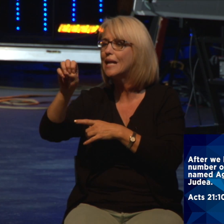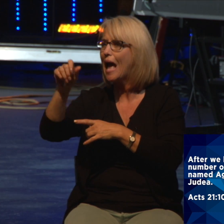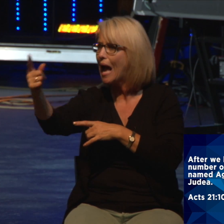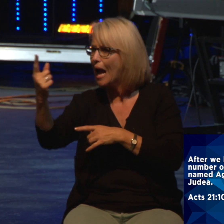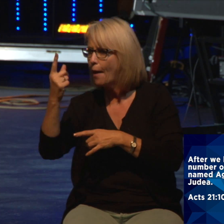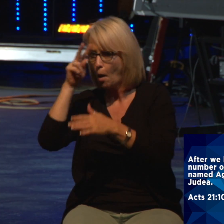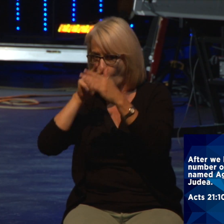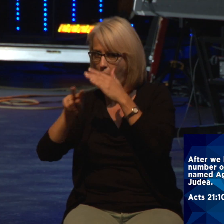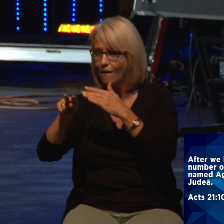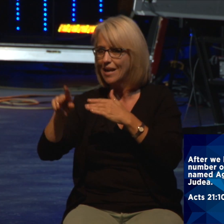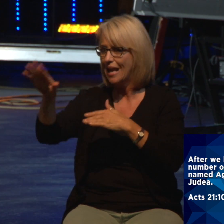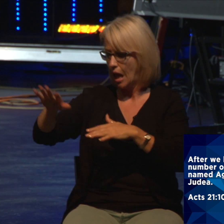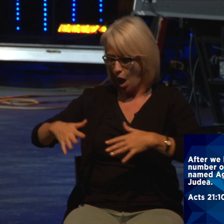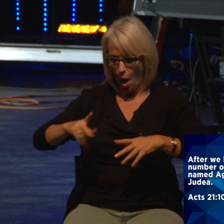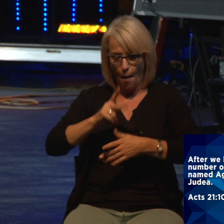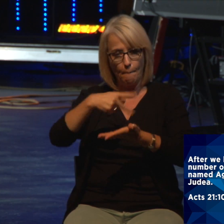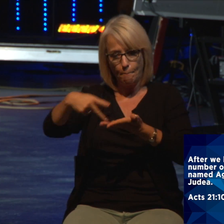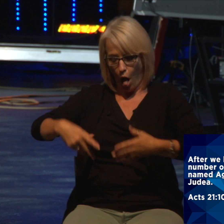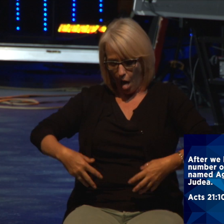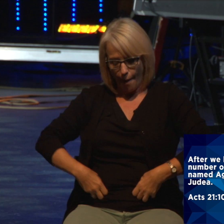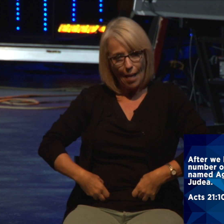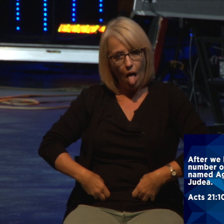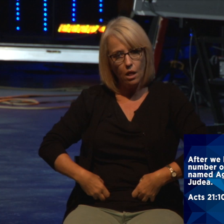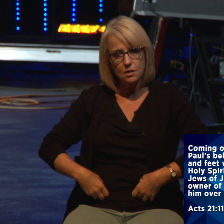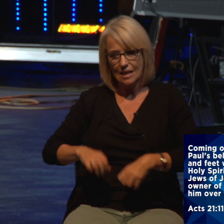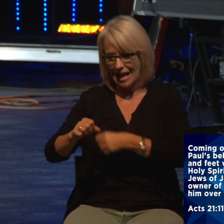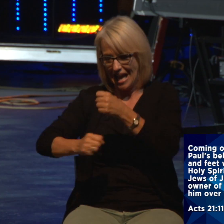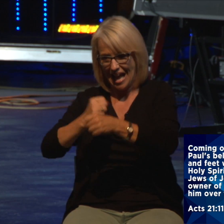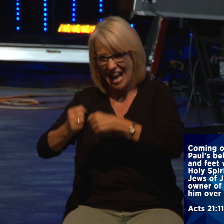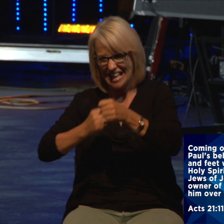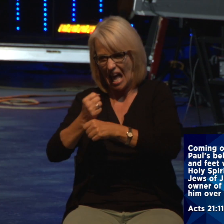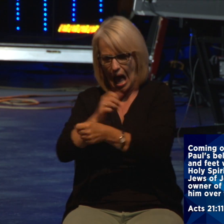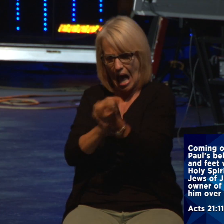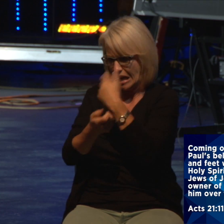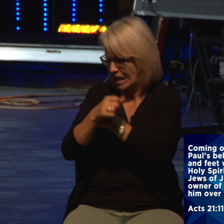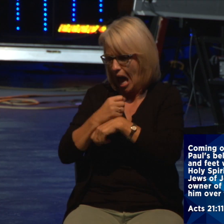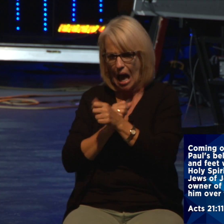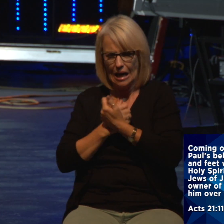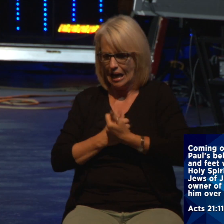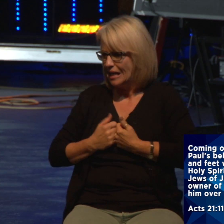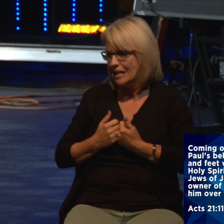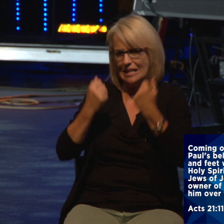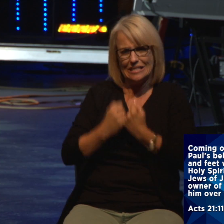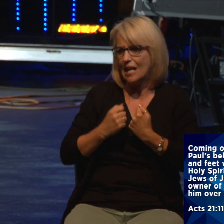to us, he took Paul's belt, tied his own hands and feet with it and said, the Holy Spirit